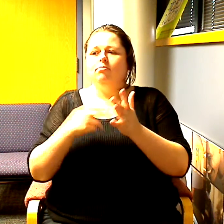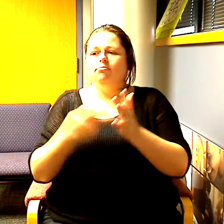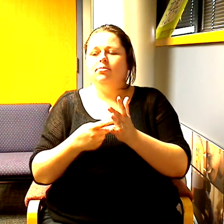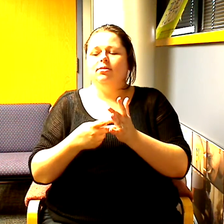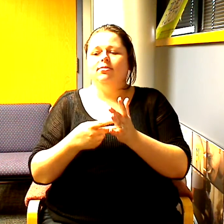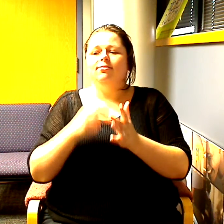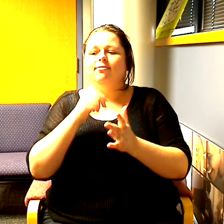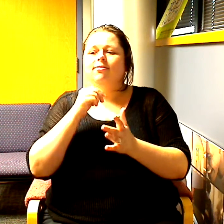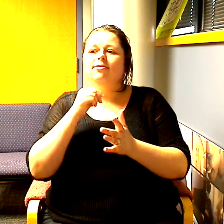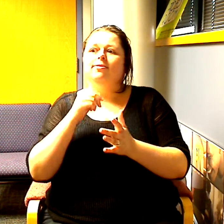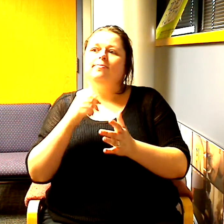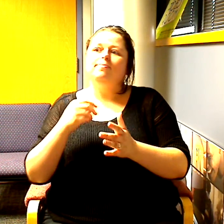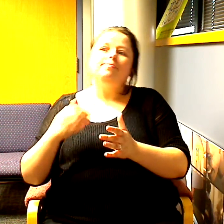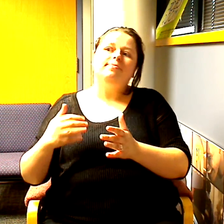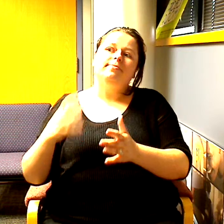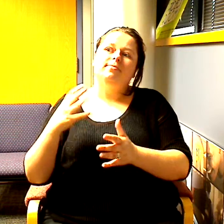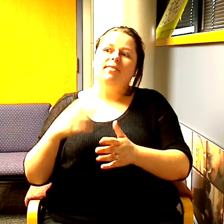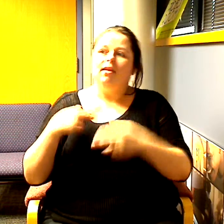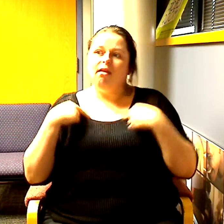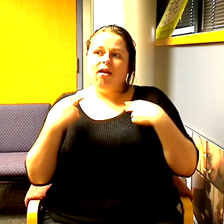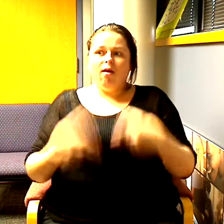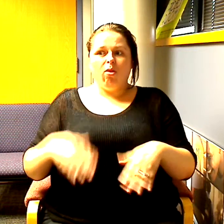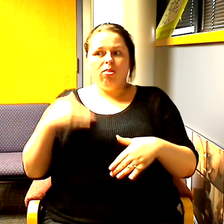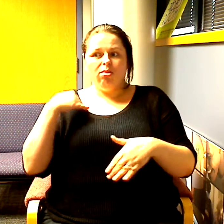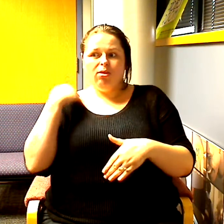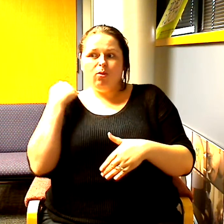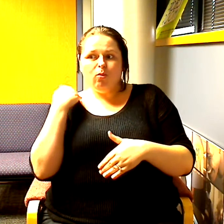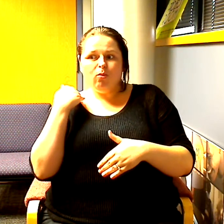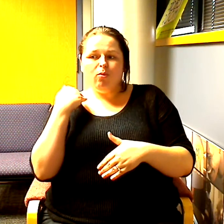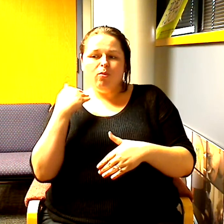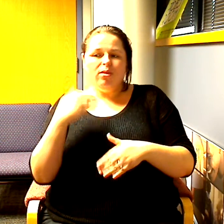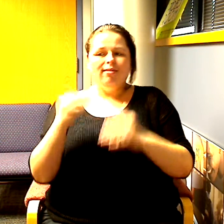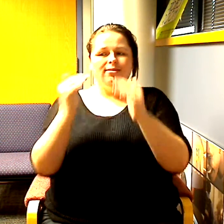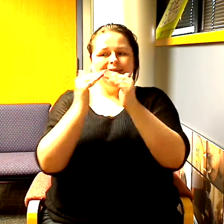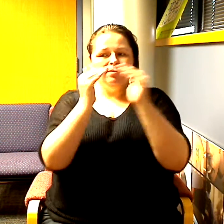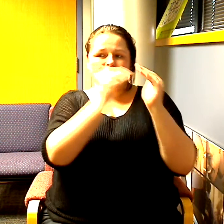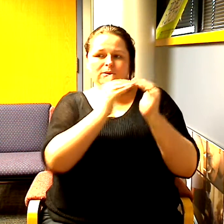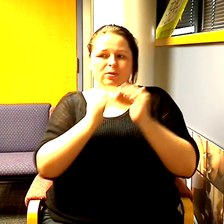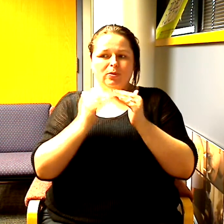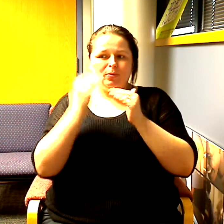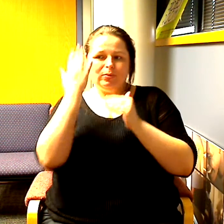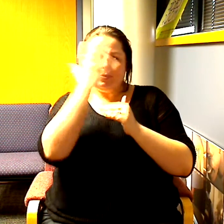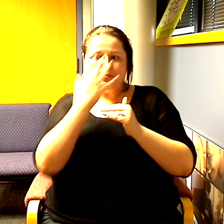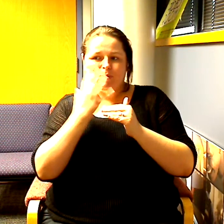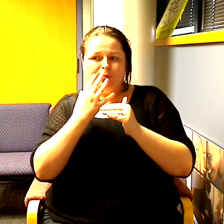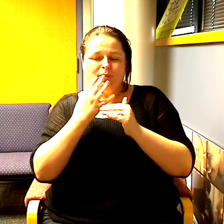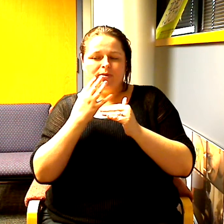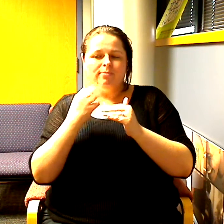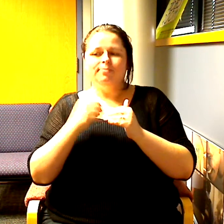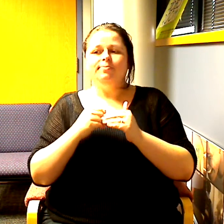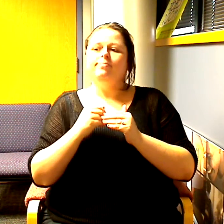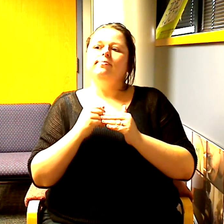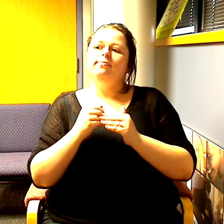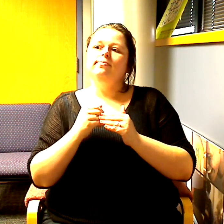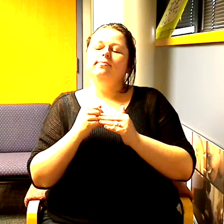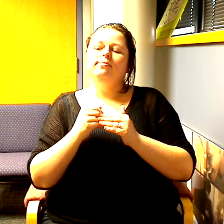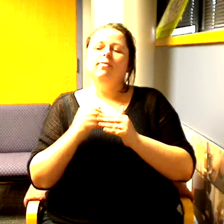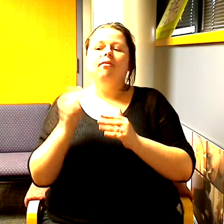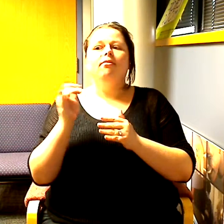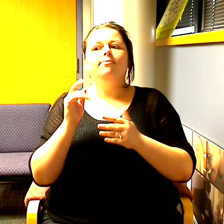health and youth and symmetry that we're biologically programmed to admire but also as